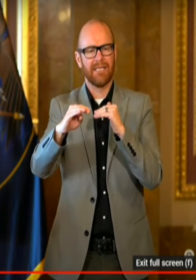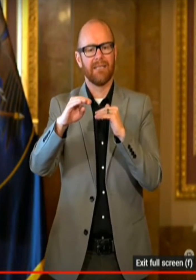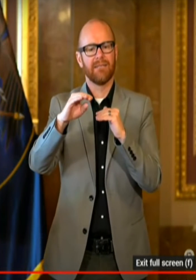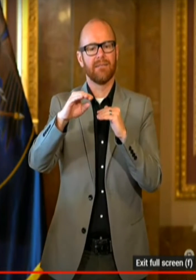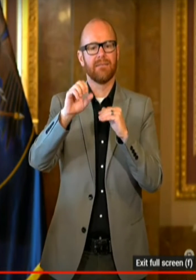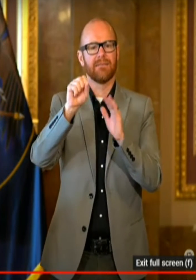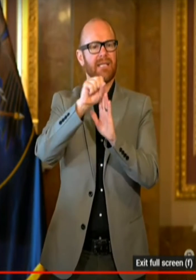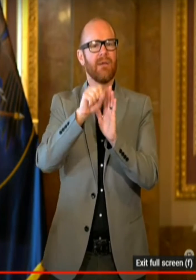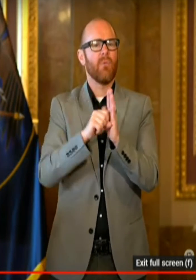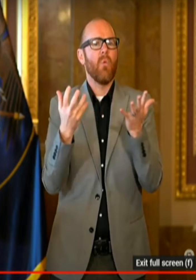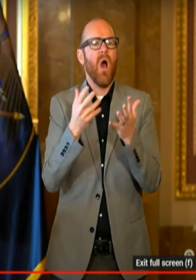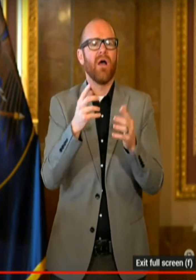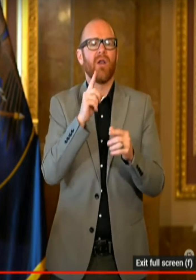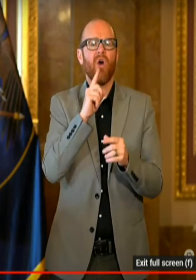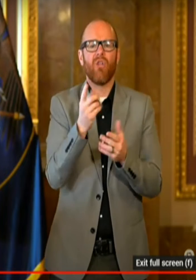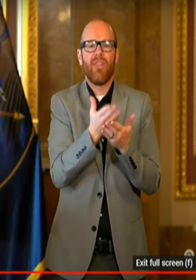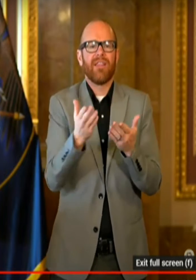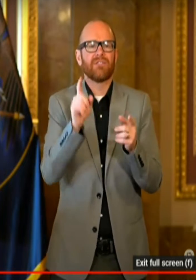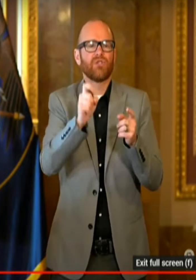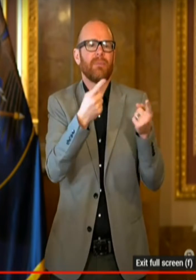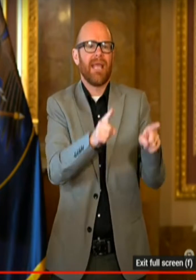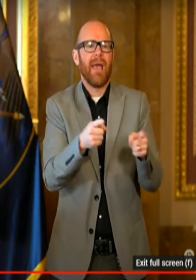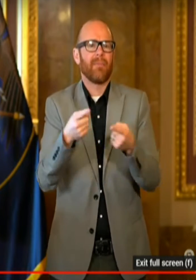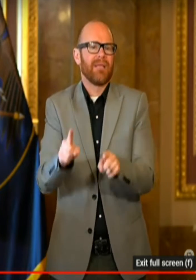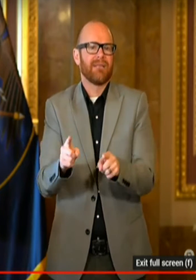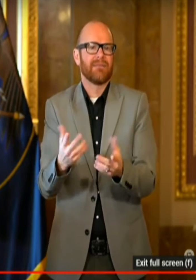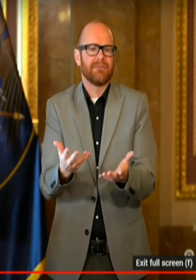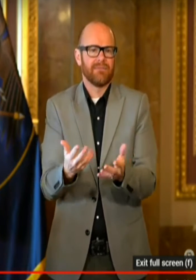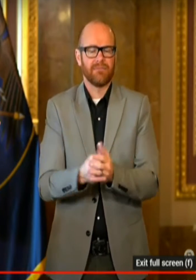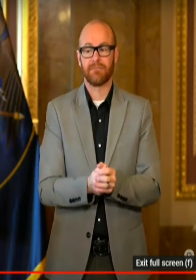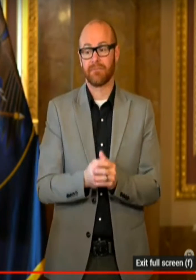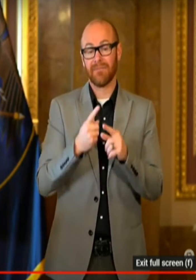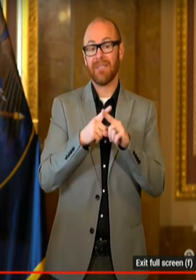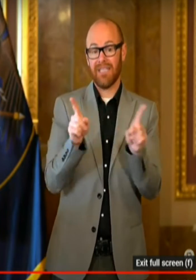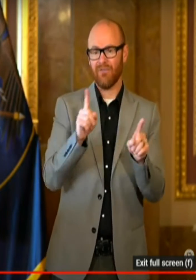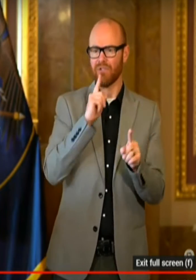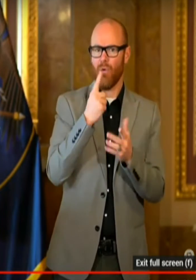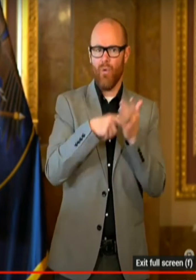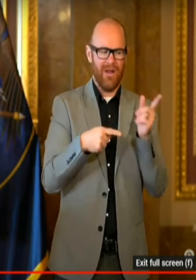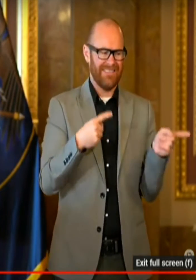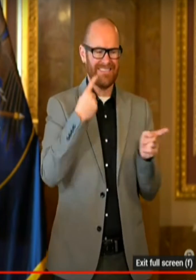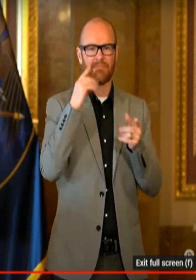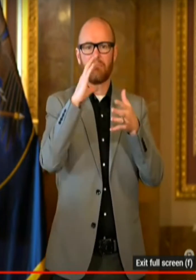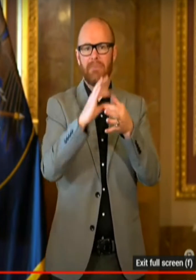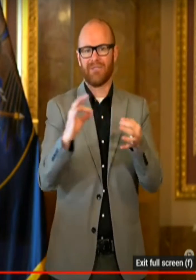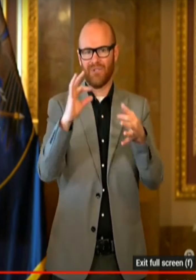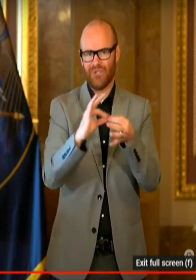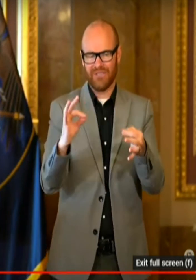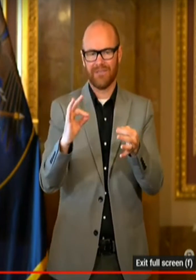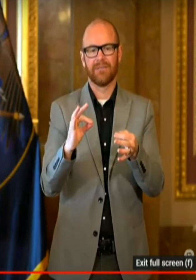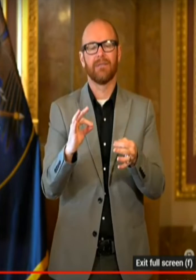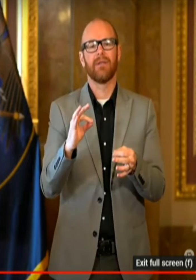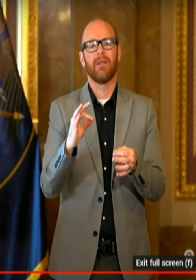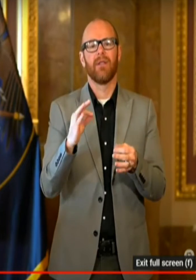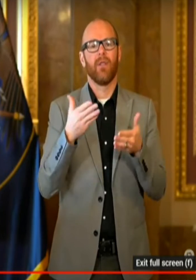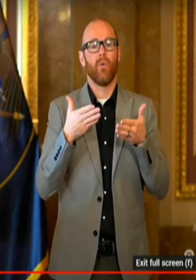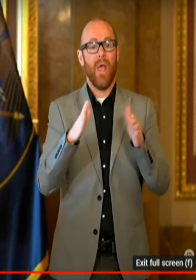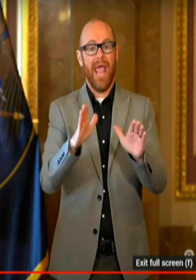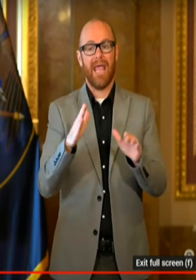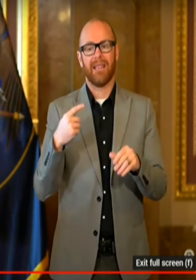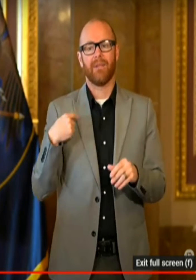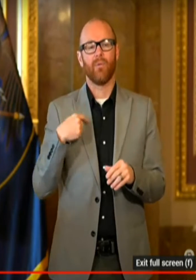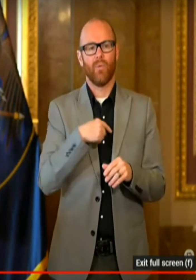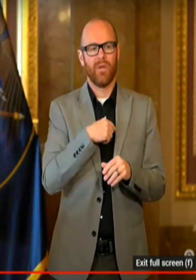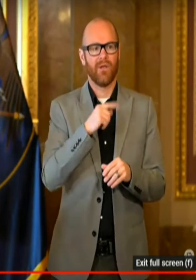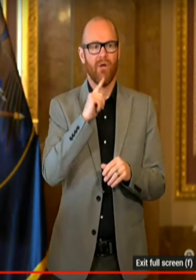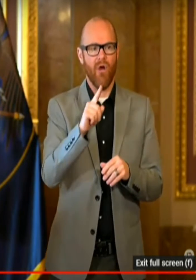to the steady state? Yeah, so the tangible differences are the ones that were talked about here. And that's the way that we will be